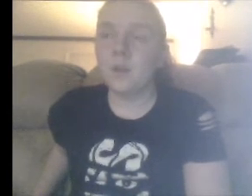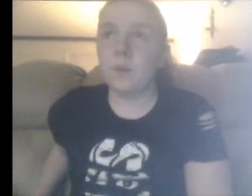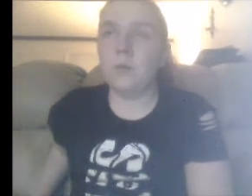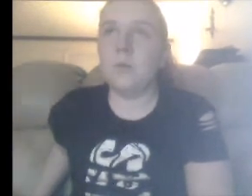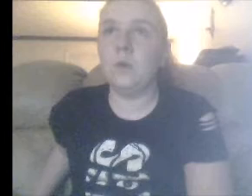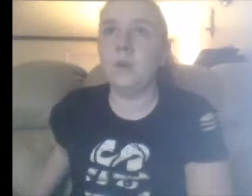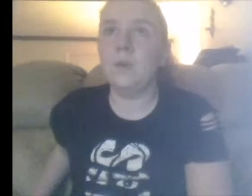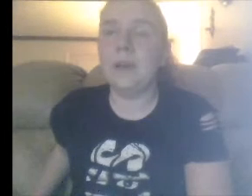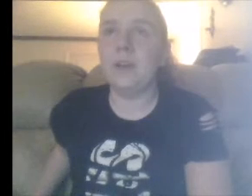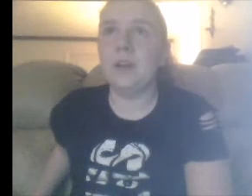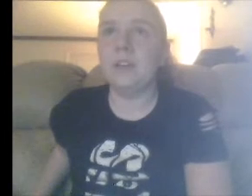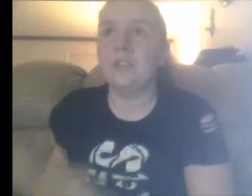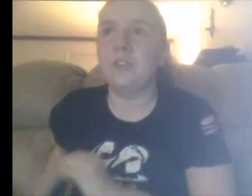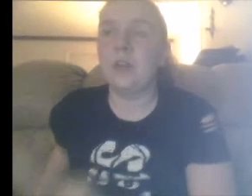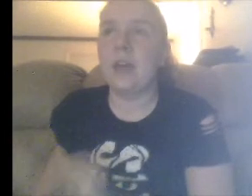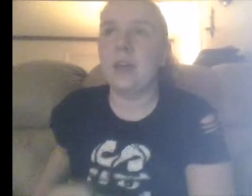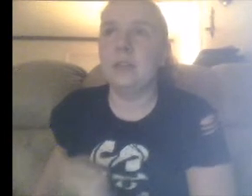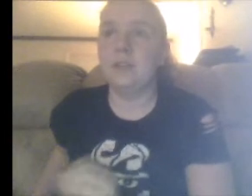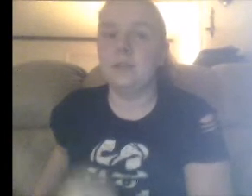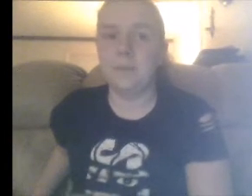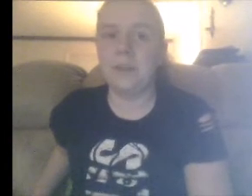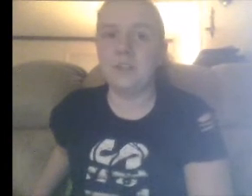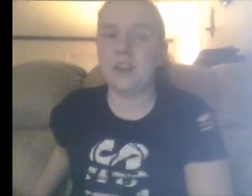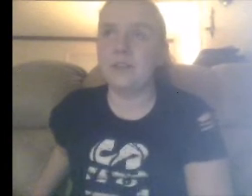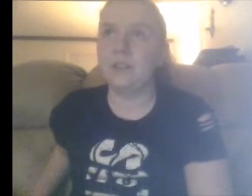Oh my gosh. Okay. This could be a chance though.